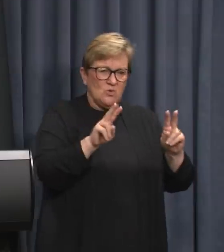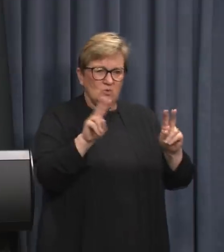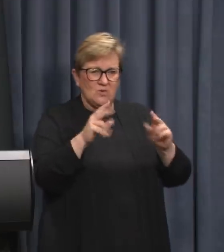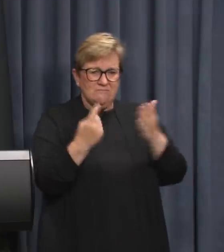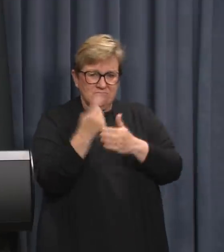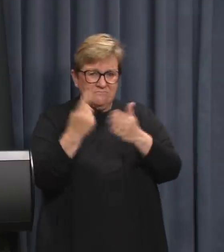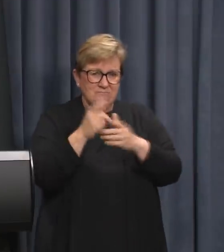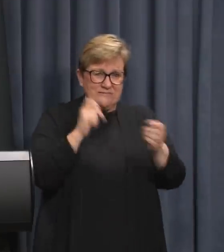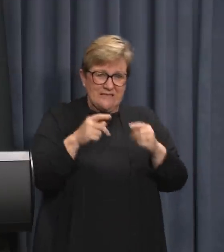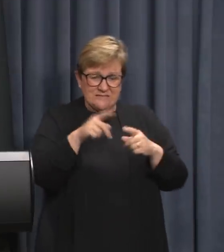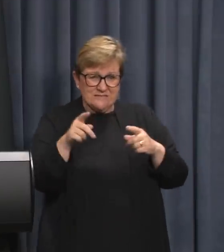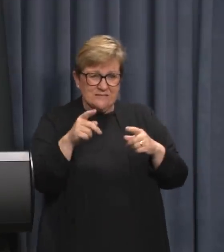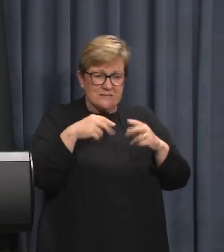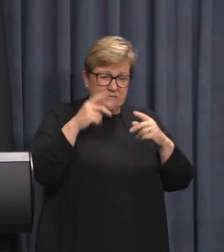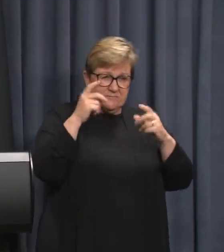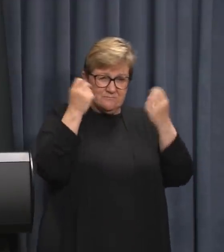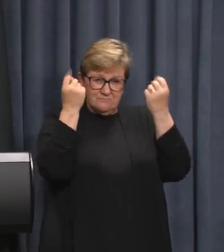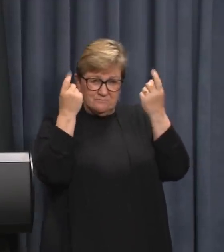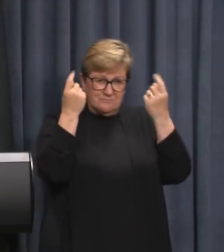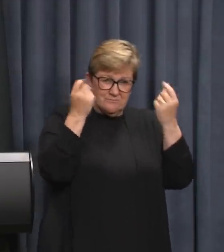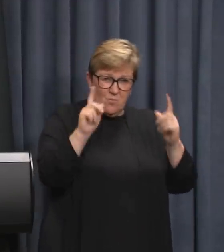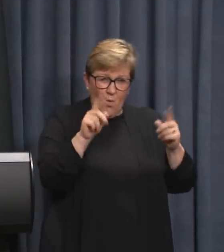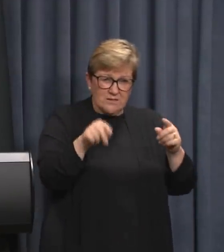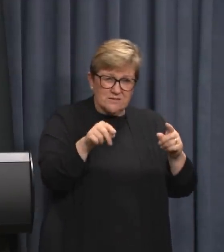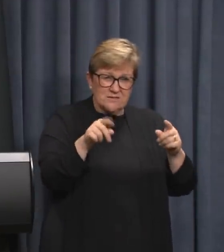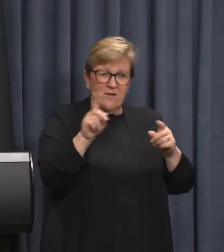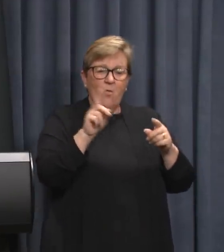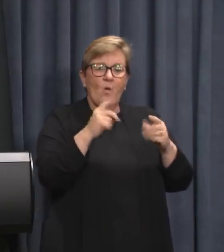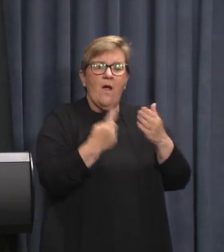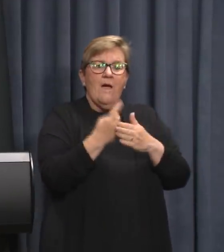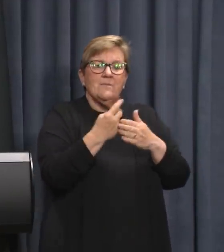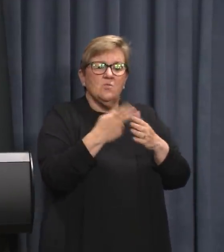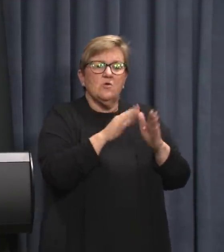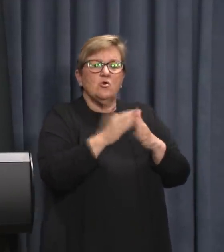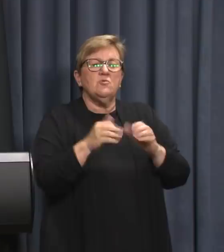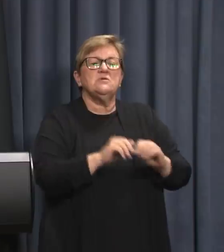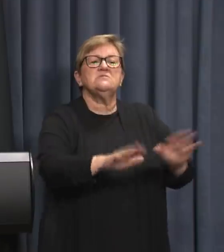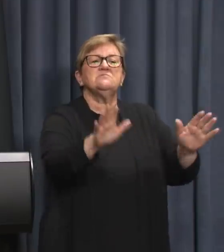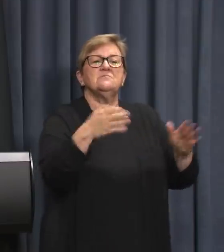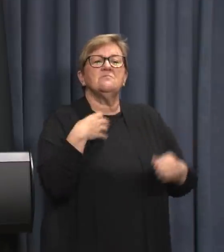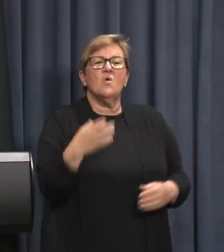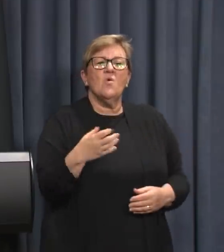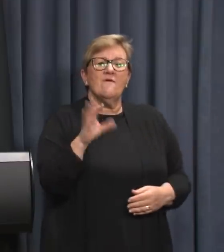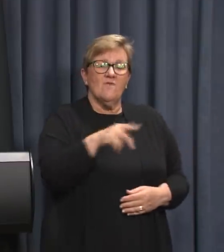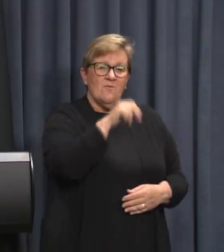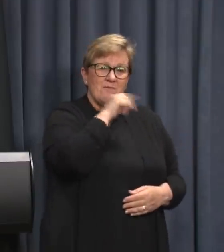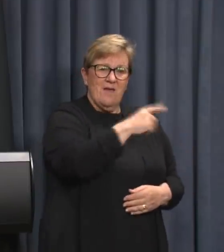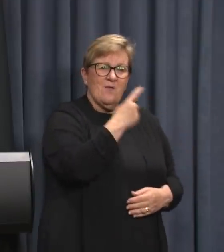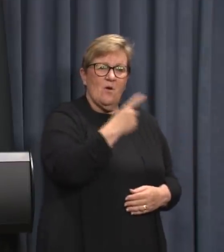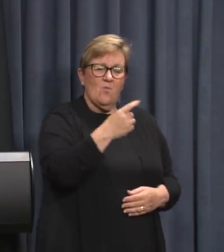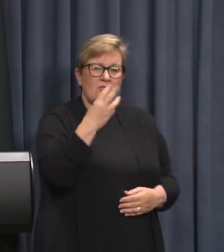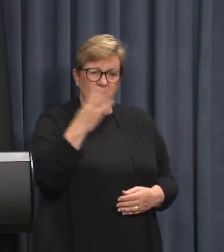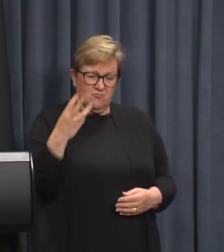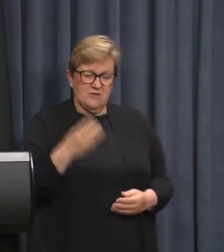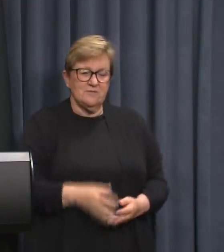tests done and develop a better understanding of the level of community transmission from case 1133.